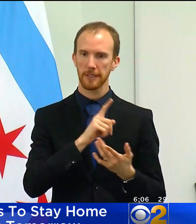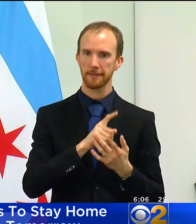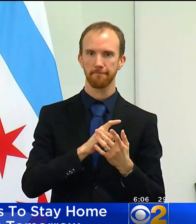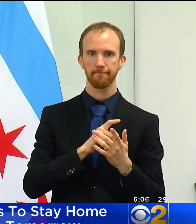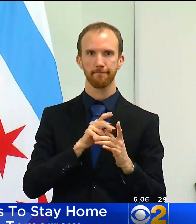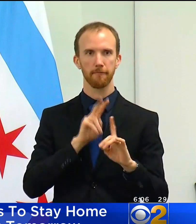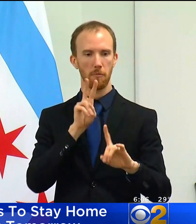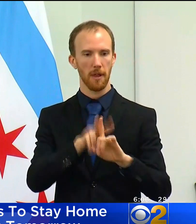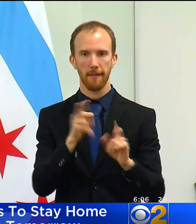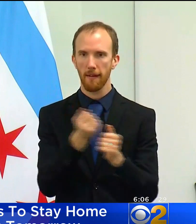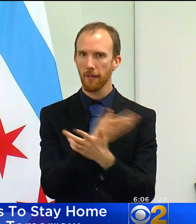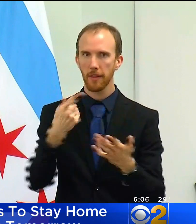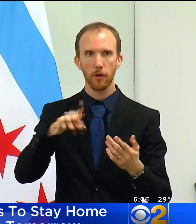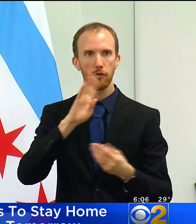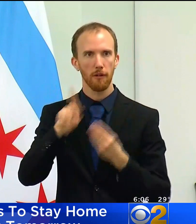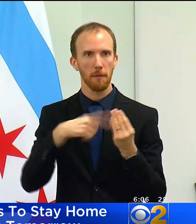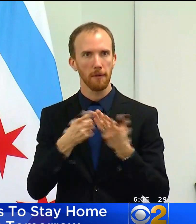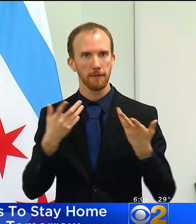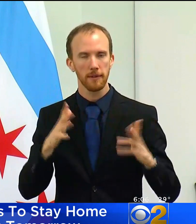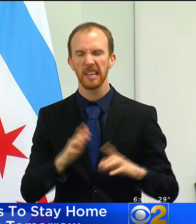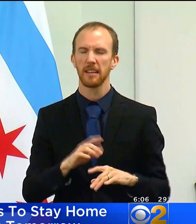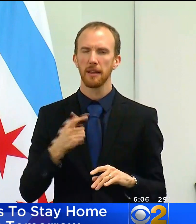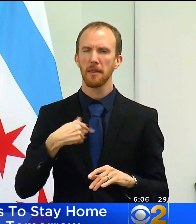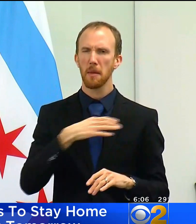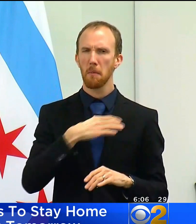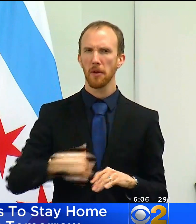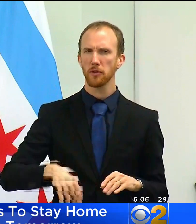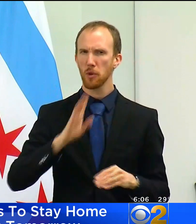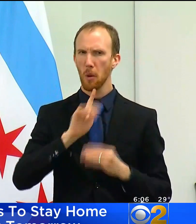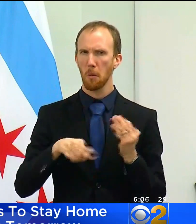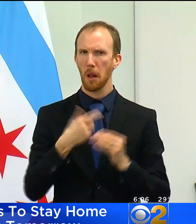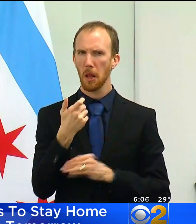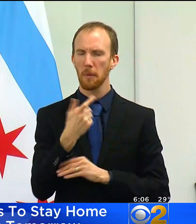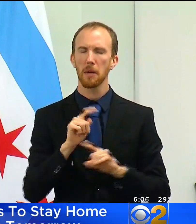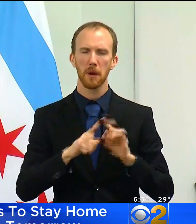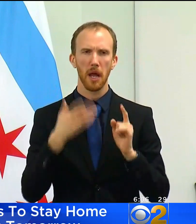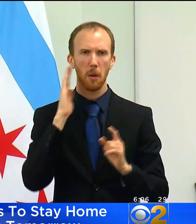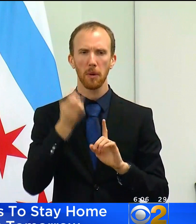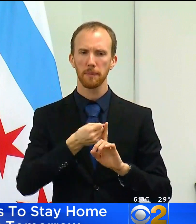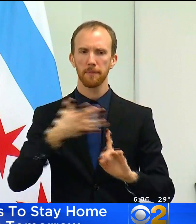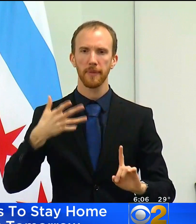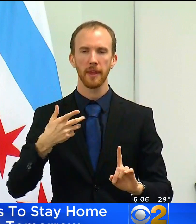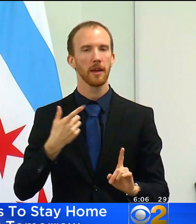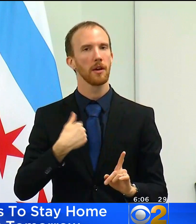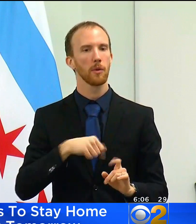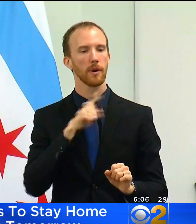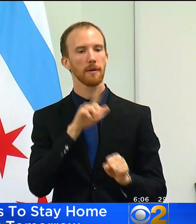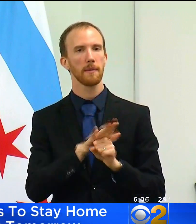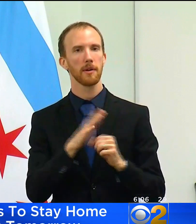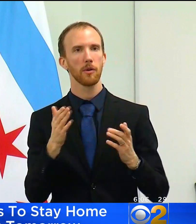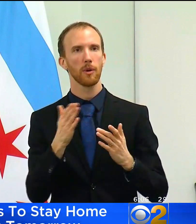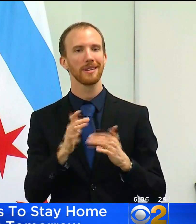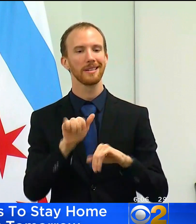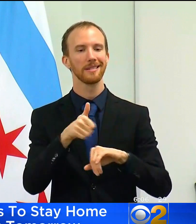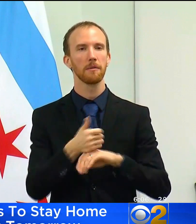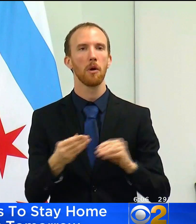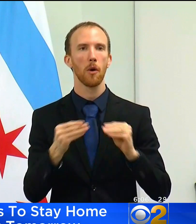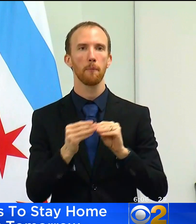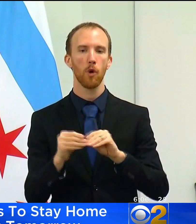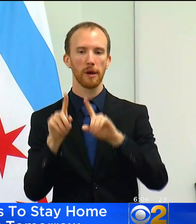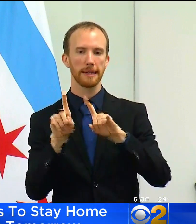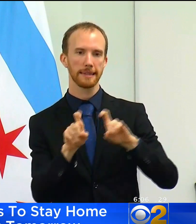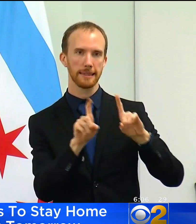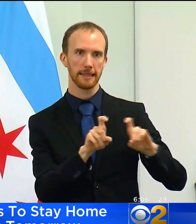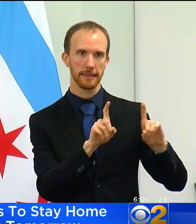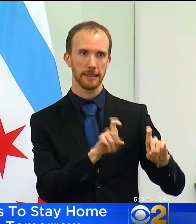The mayor talked about. The of these in her remarks, but I'll go a little bit deeper. We have made a commitment to expand surveillance testing and